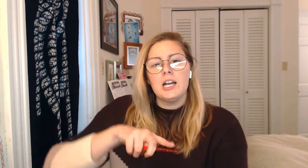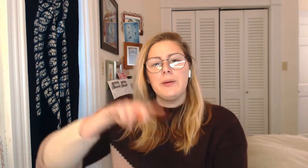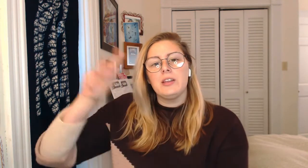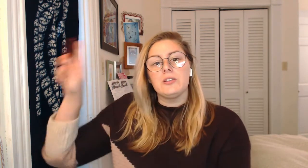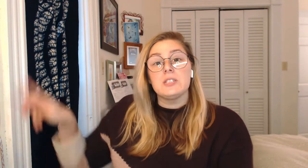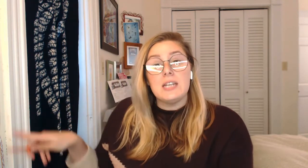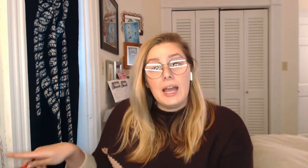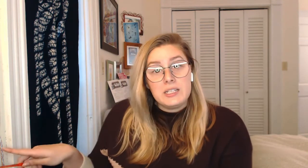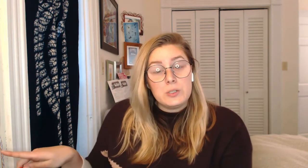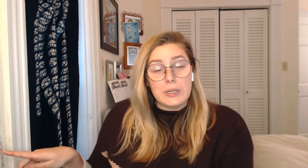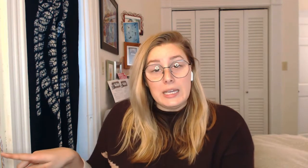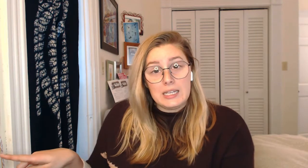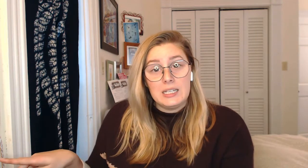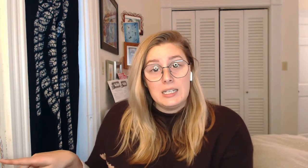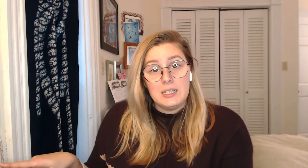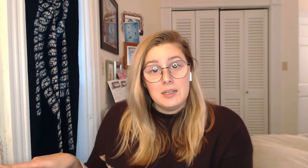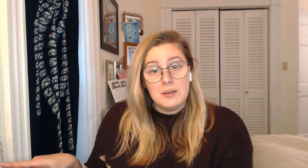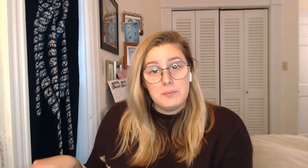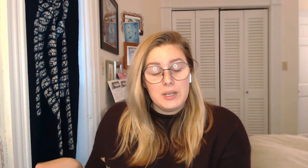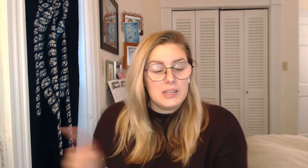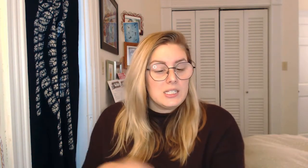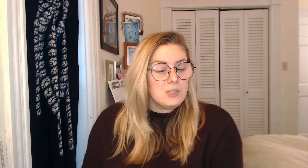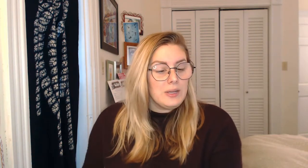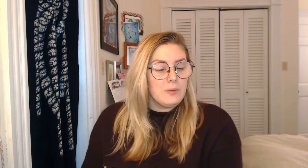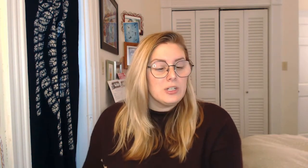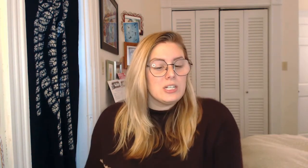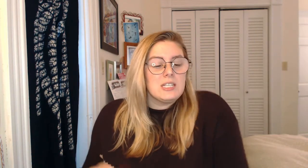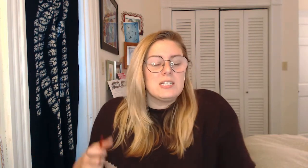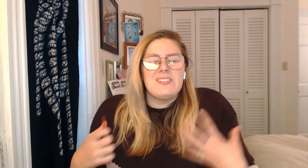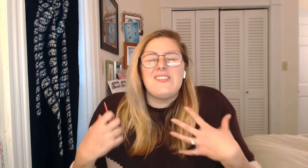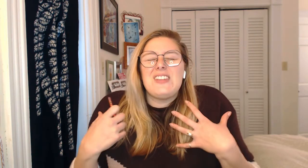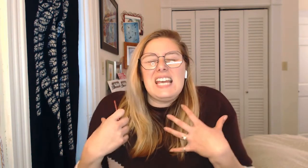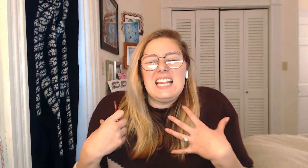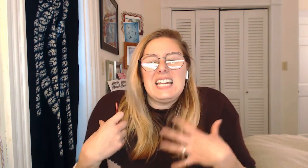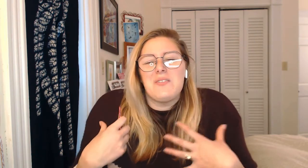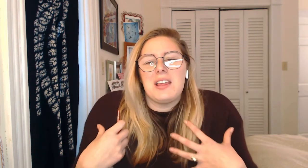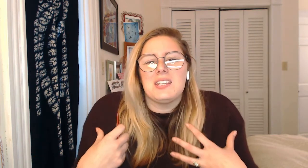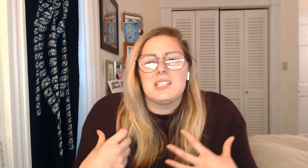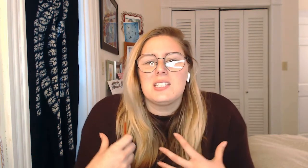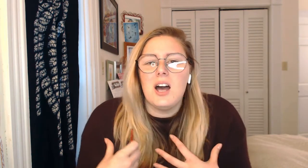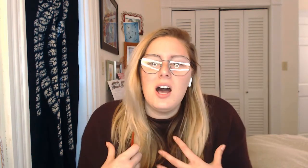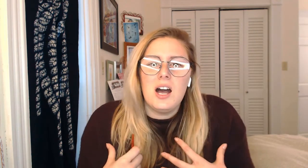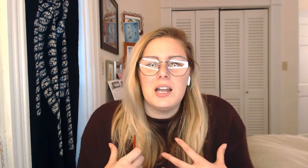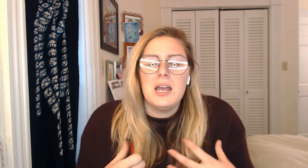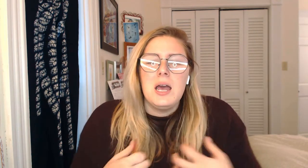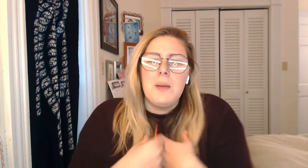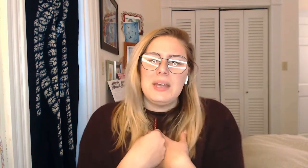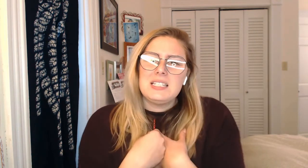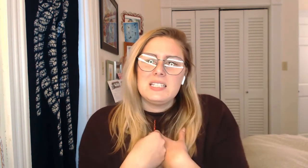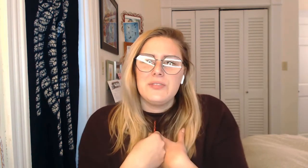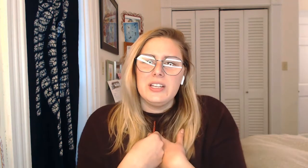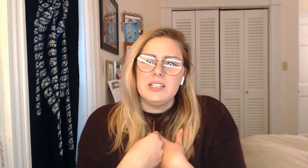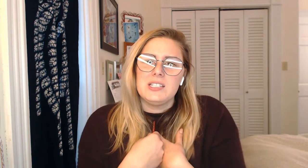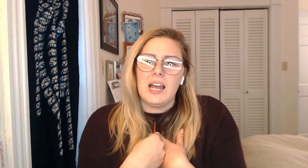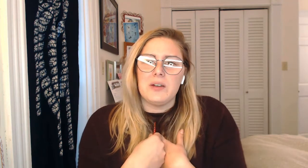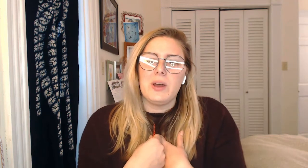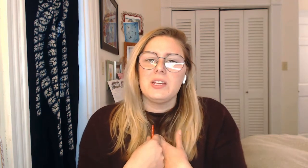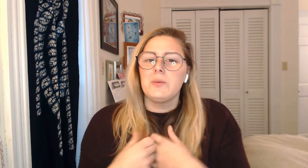about those next week. But this week, we're just feeling what the song makes us feel inside, whether we're